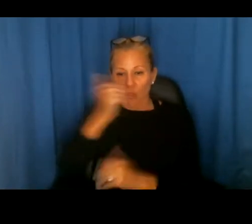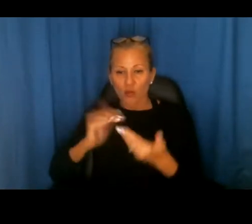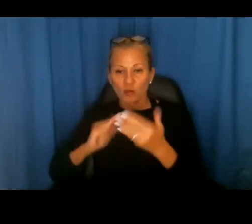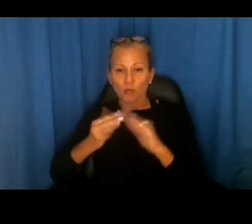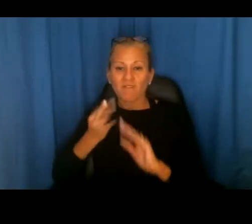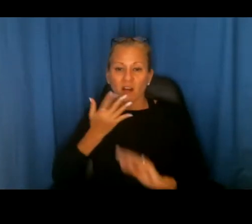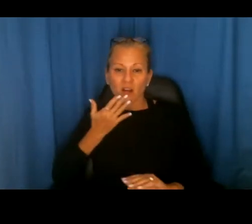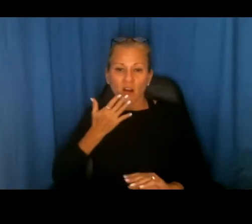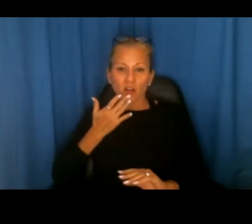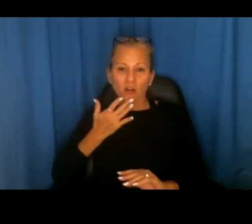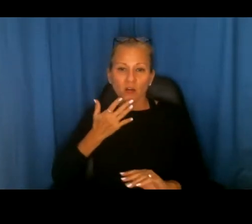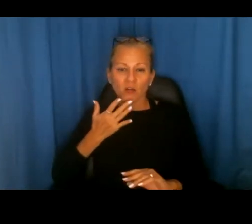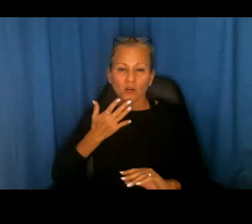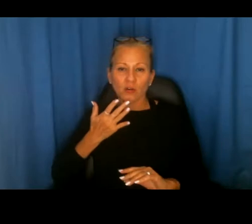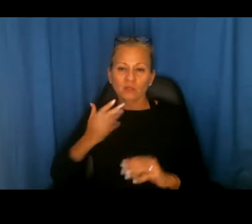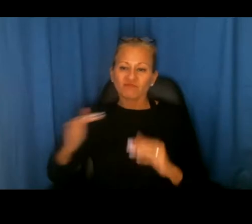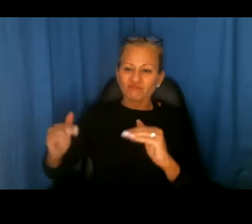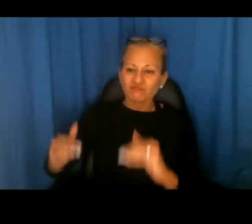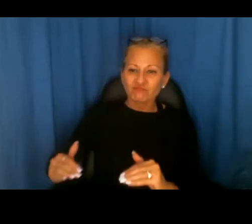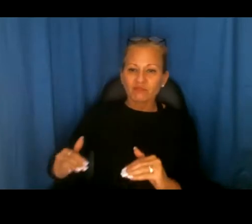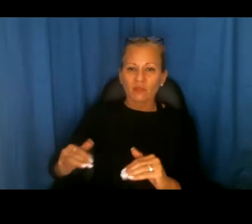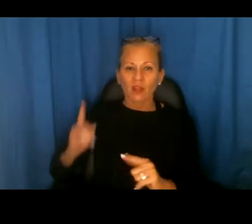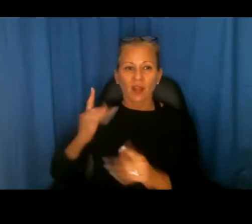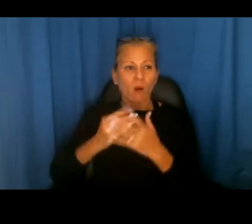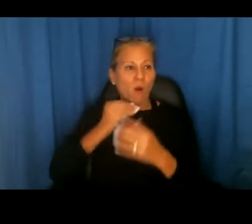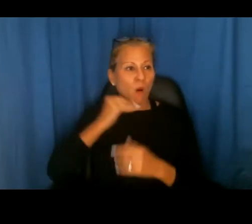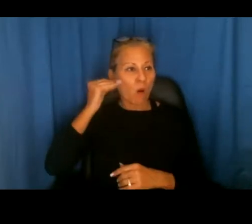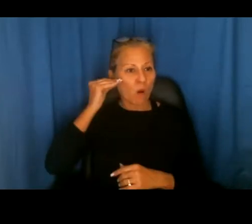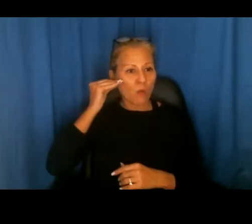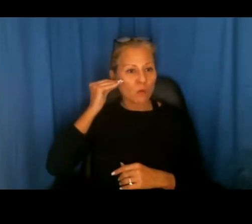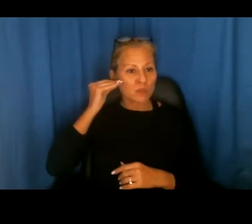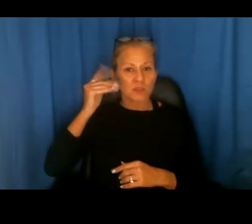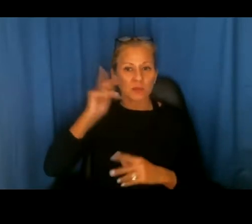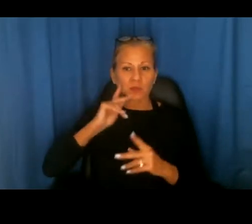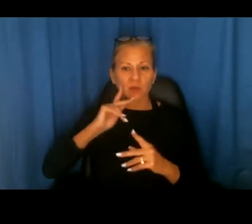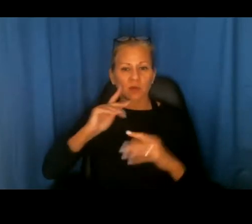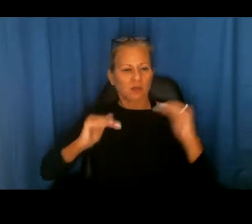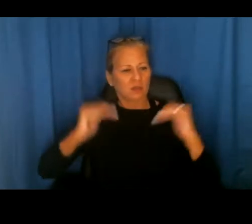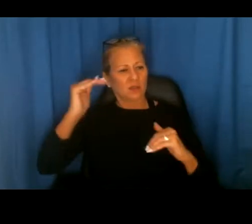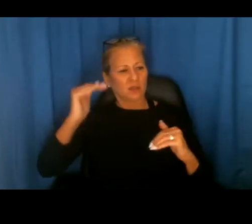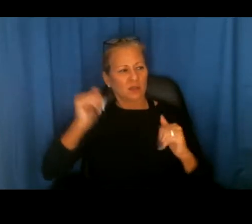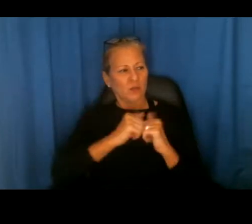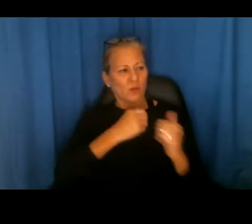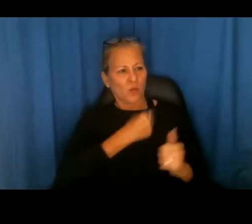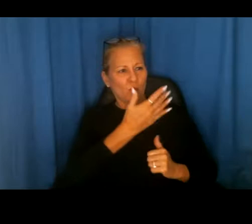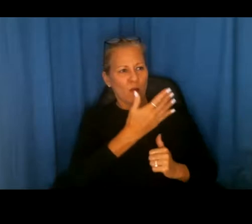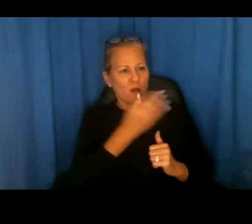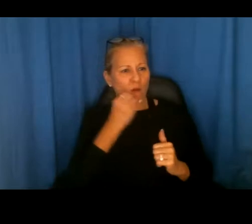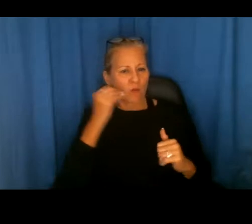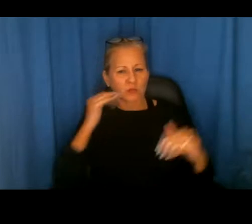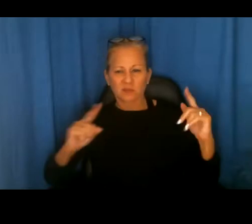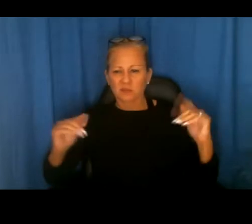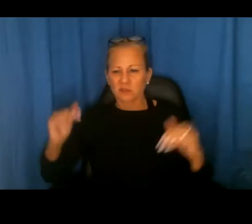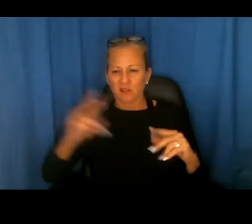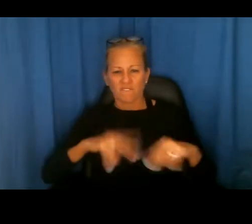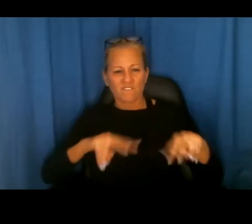color devalued that comparable homes in African-American communities versus white communities are, uh, valued at